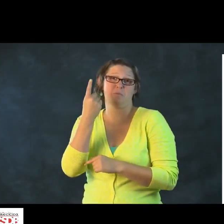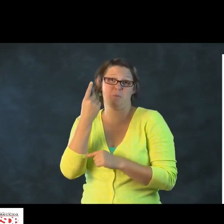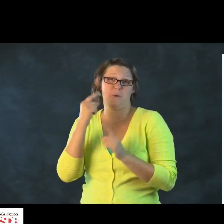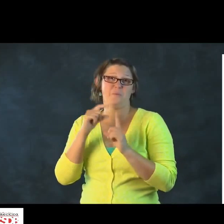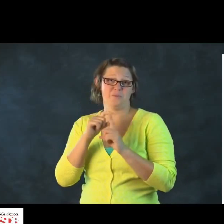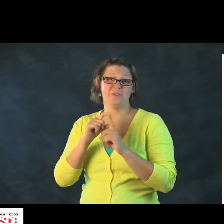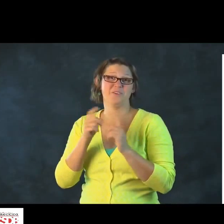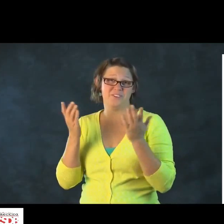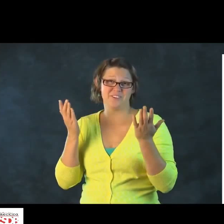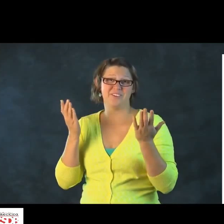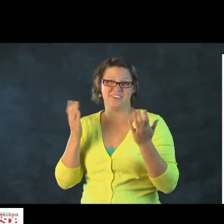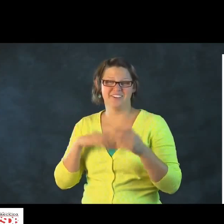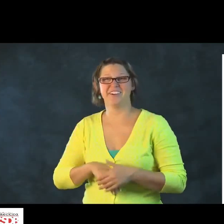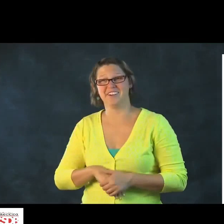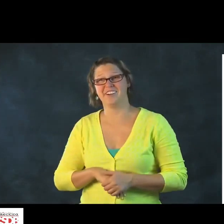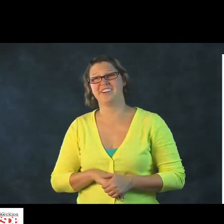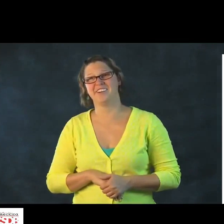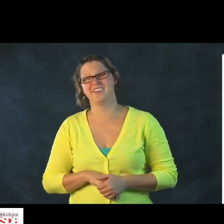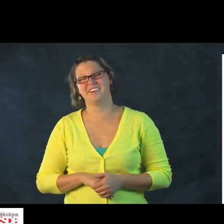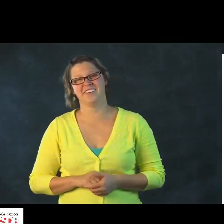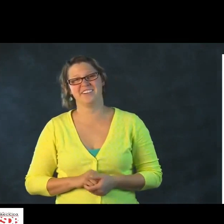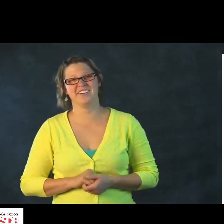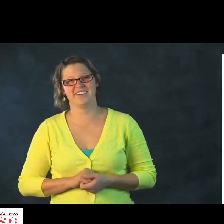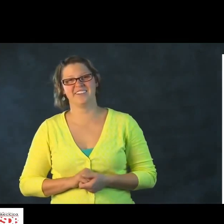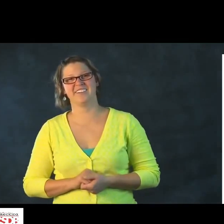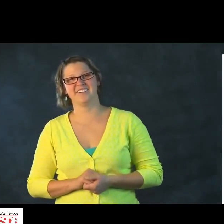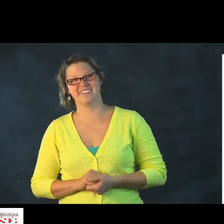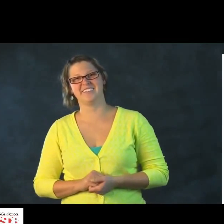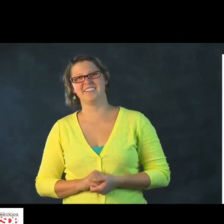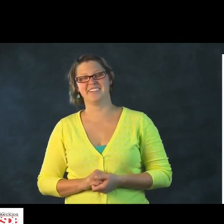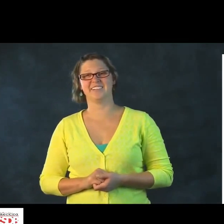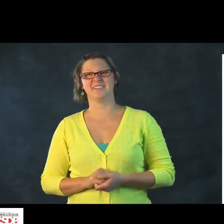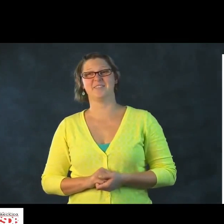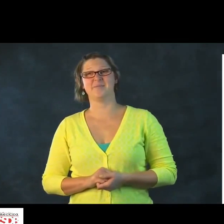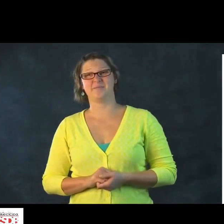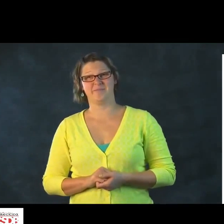and explain that there are different meanings for one single word.